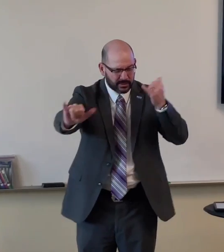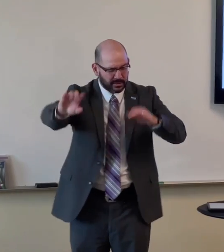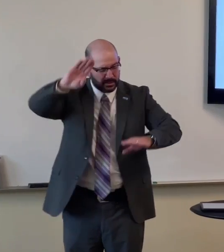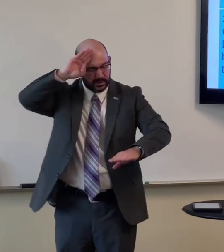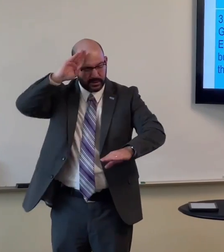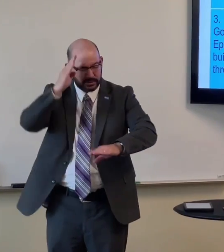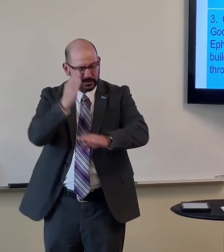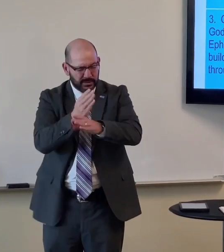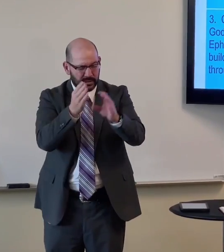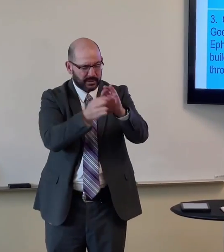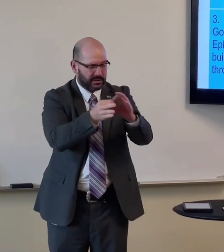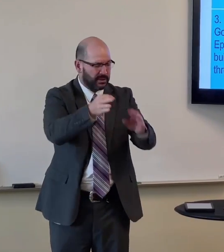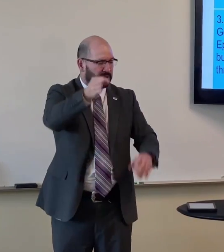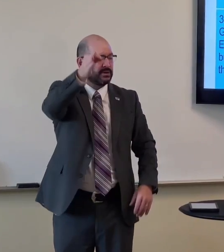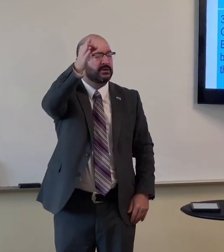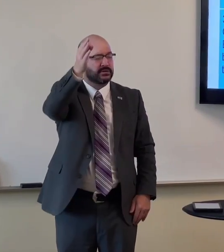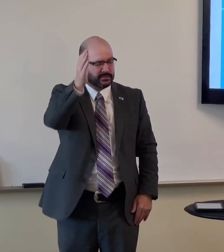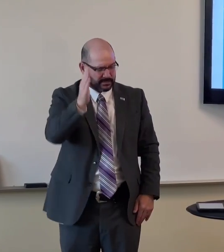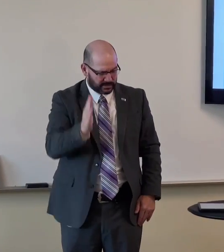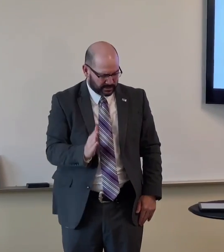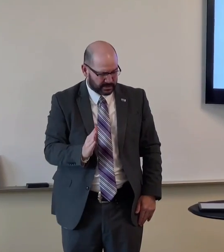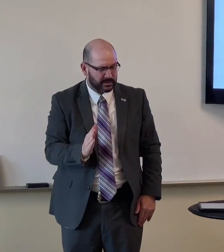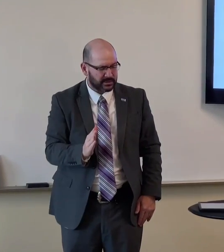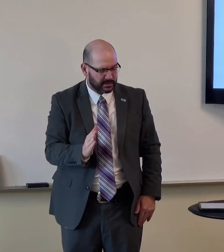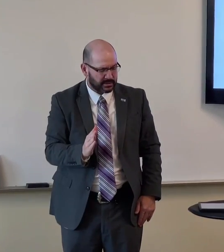for Christians the truths of God are eternal